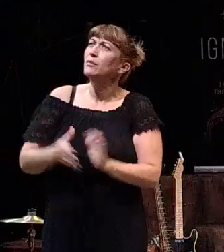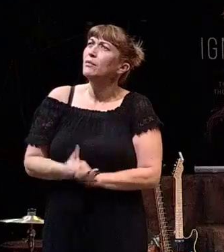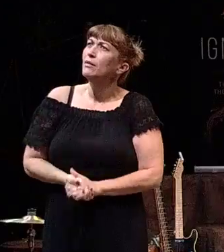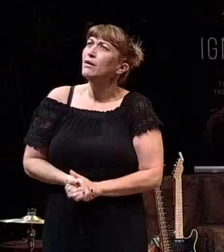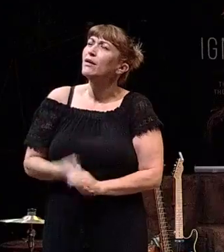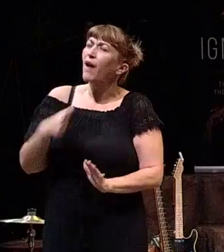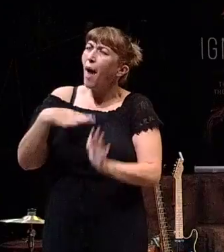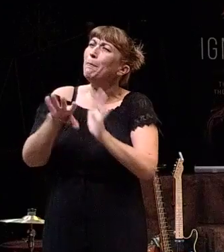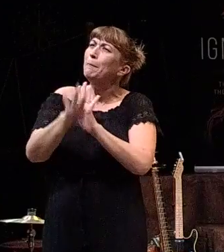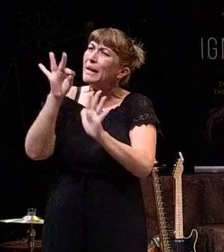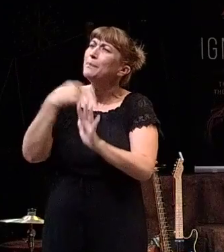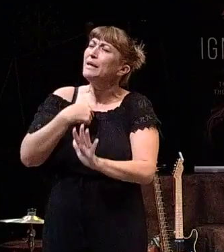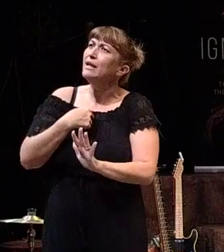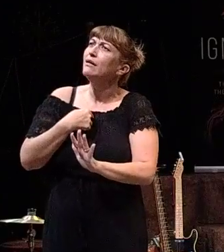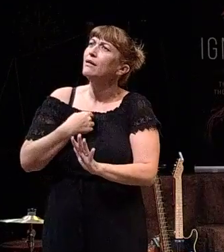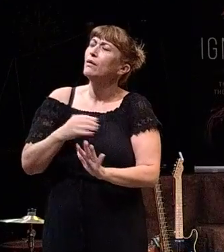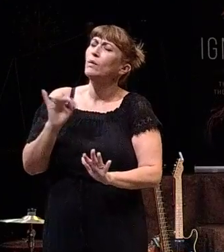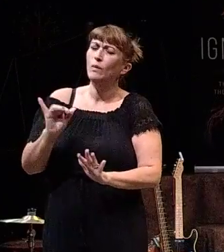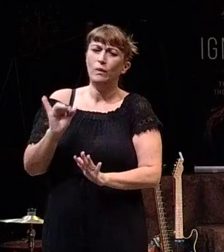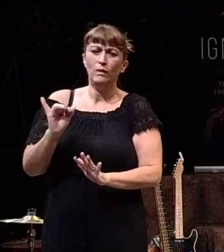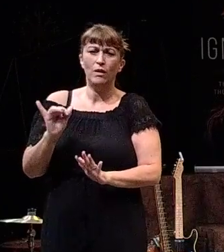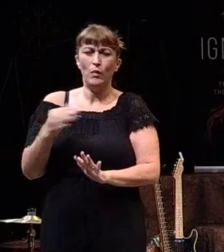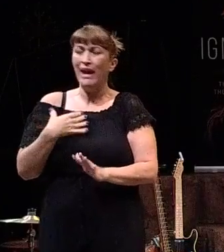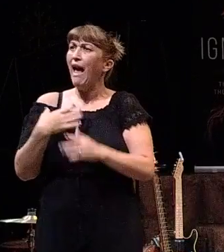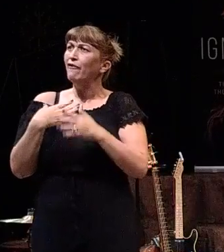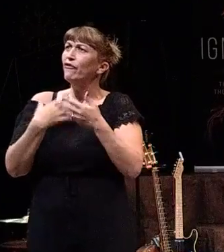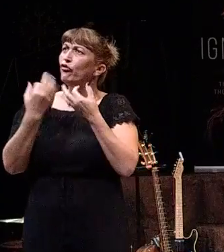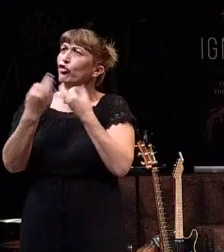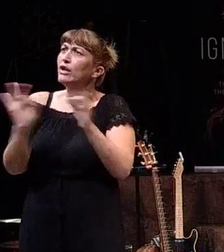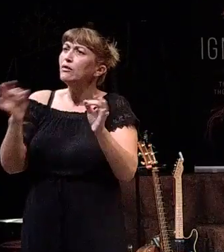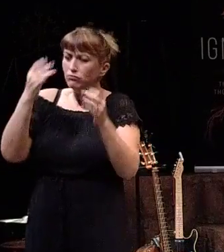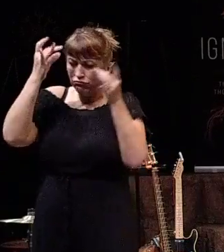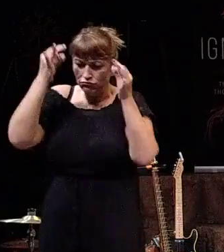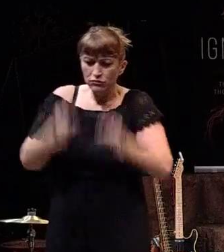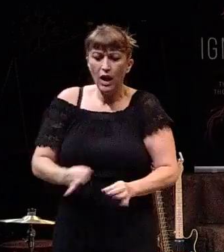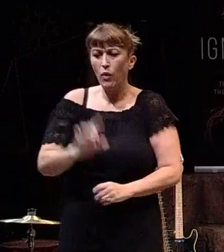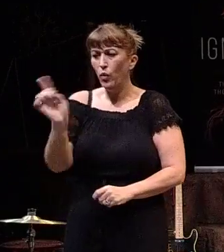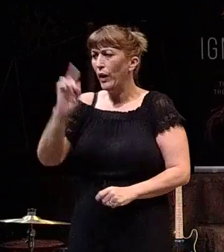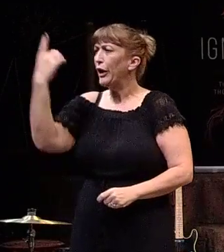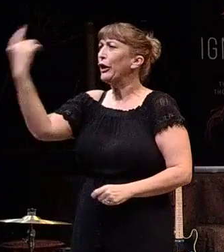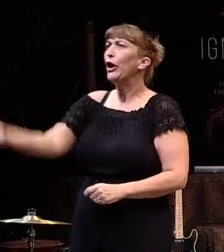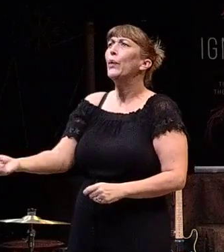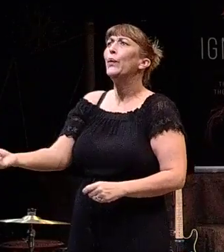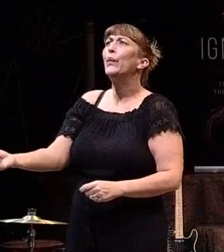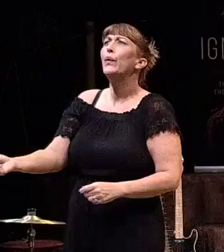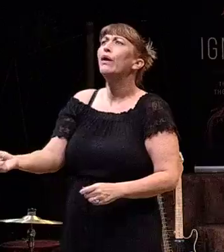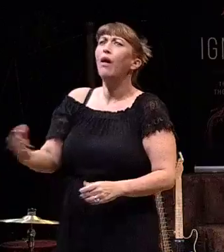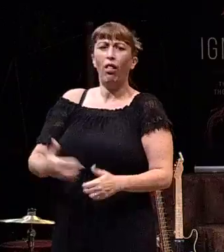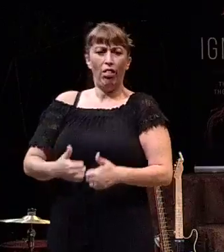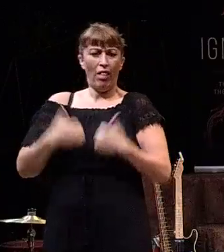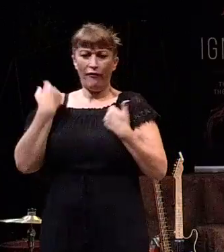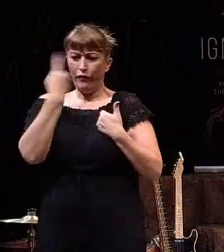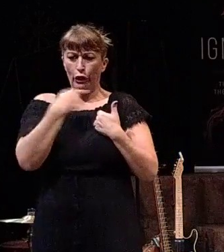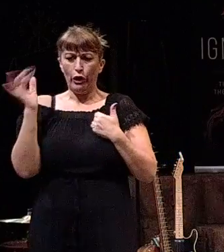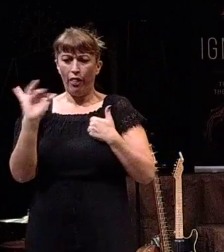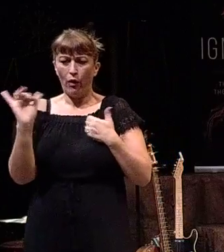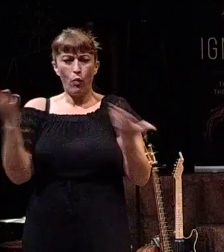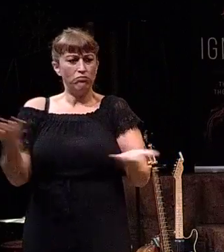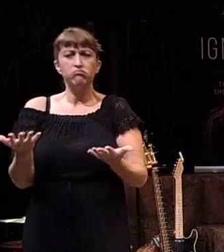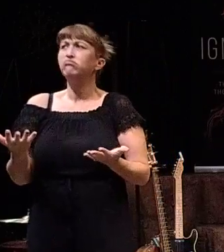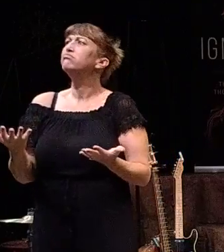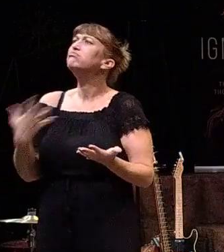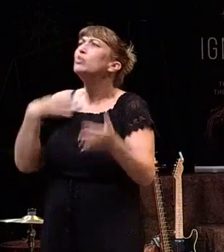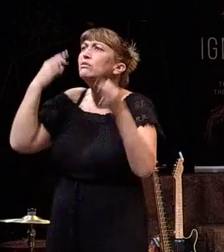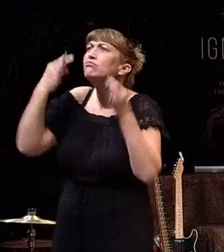And we have this freedom to choose where we want to go with our lives. We can choose what do we want our lives to look like. We can